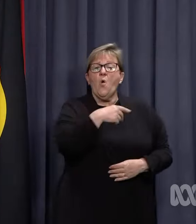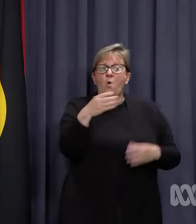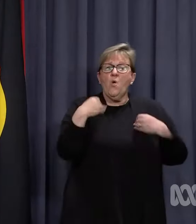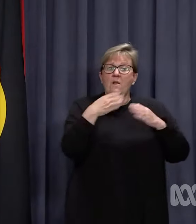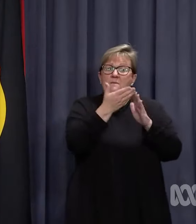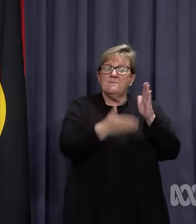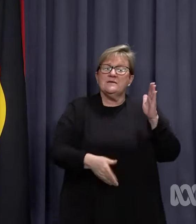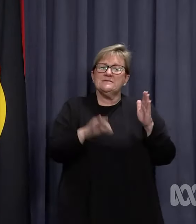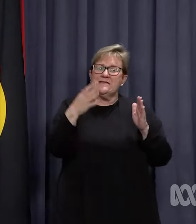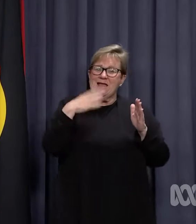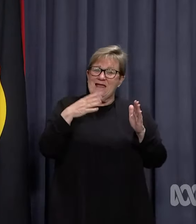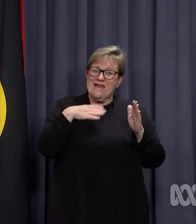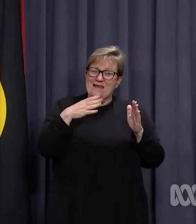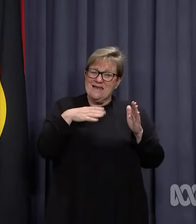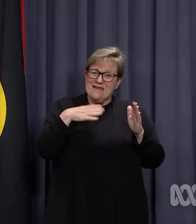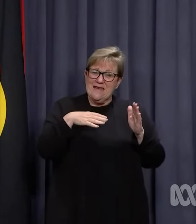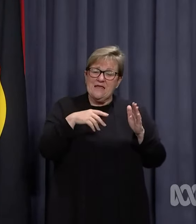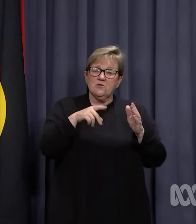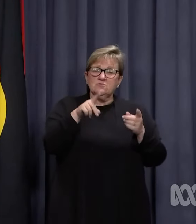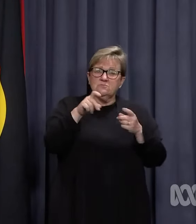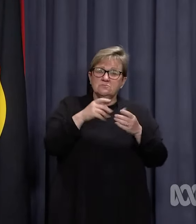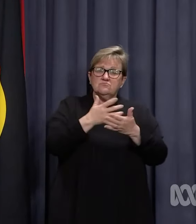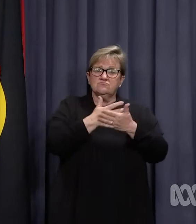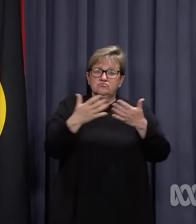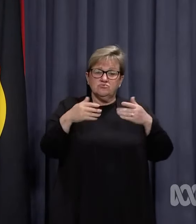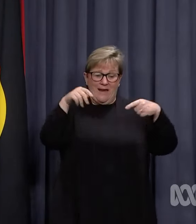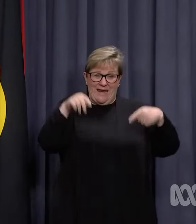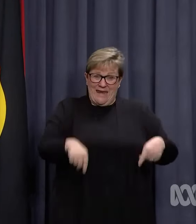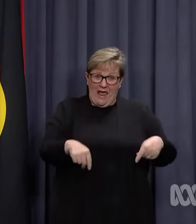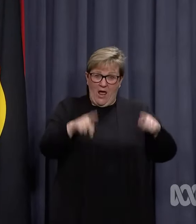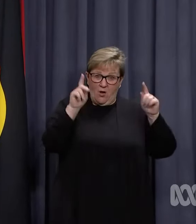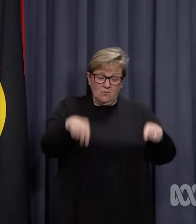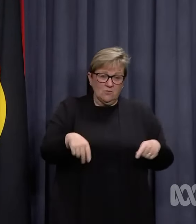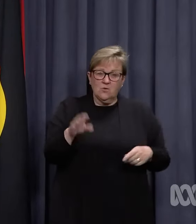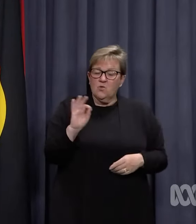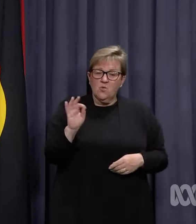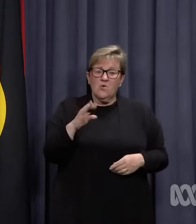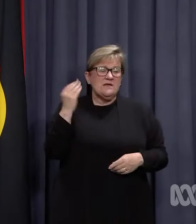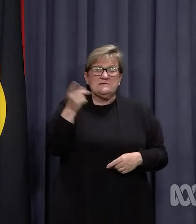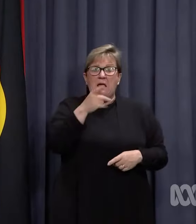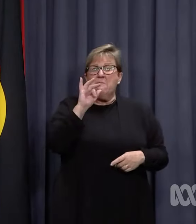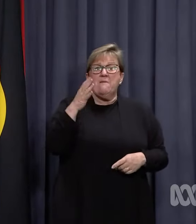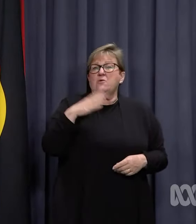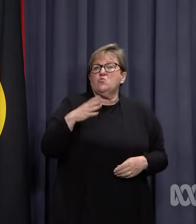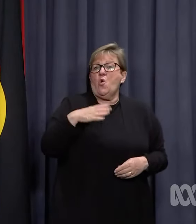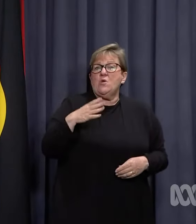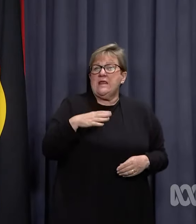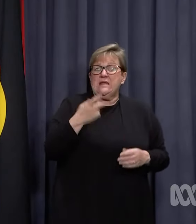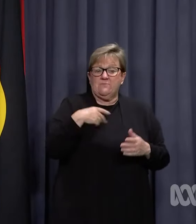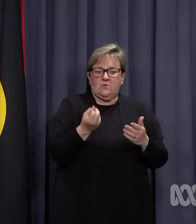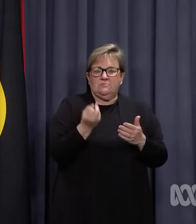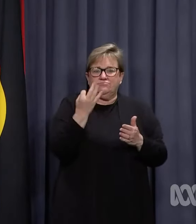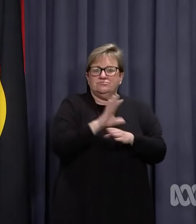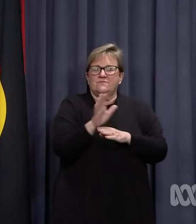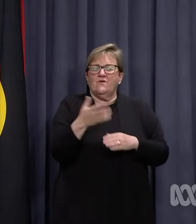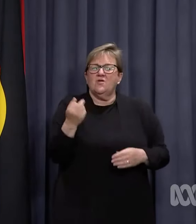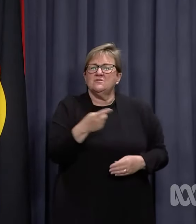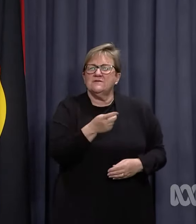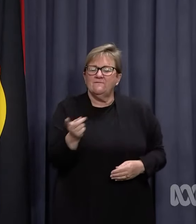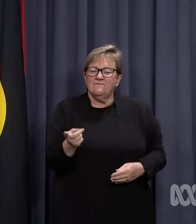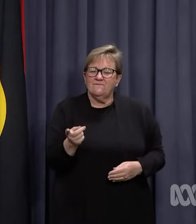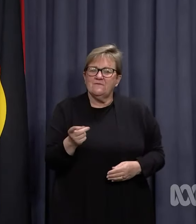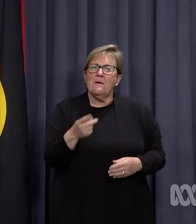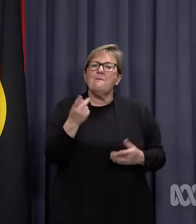industries will need to employ the very high caseload setting now. And some may never have to trigger the use of the critical worker setting.